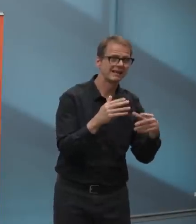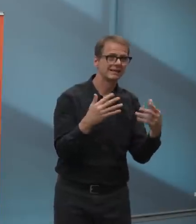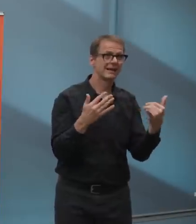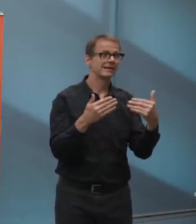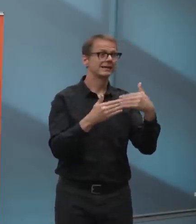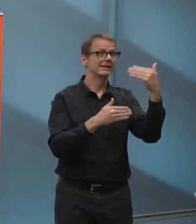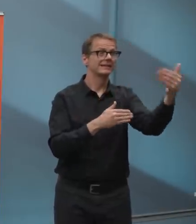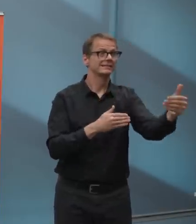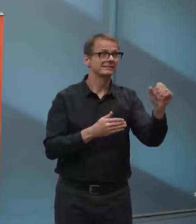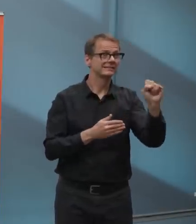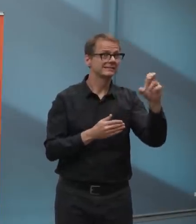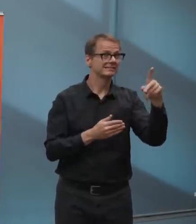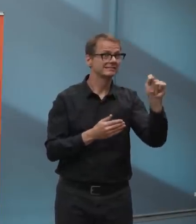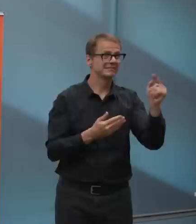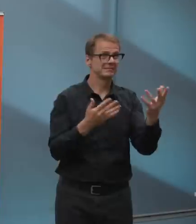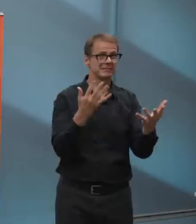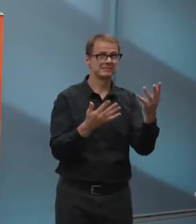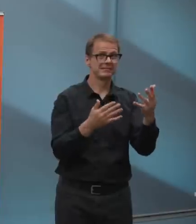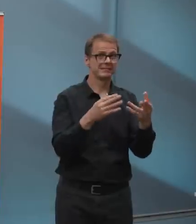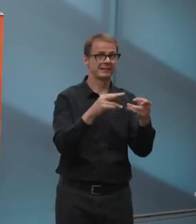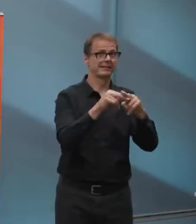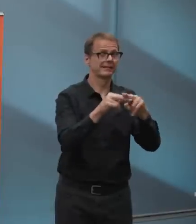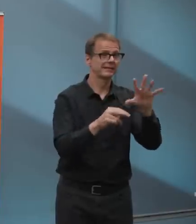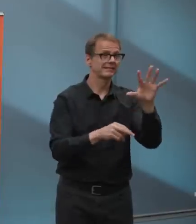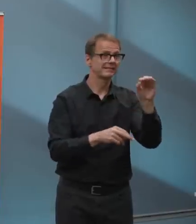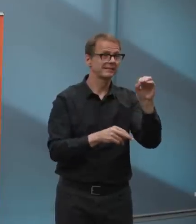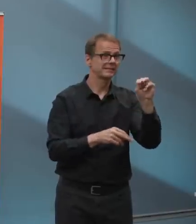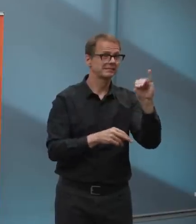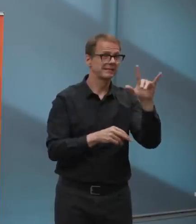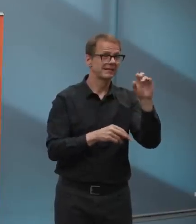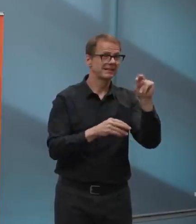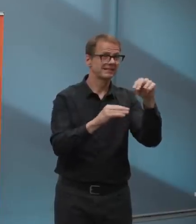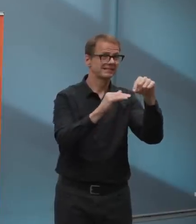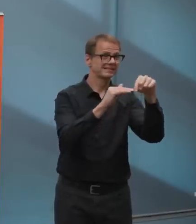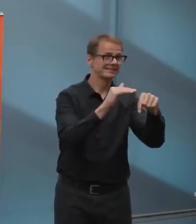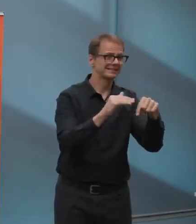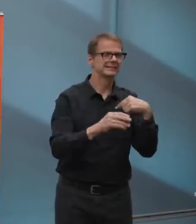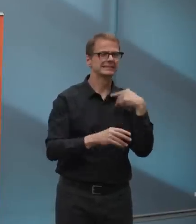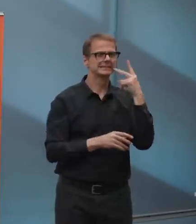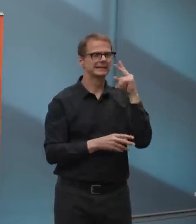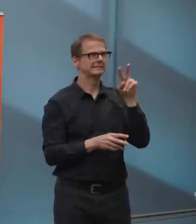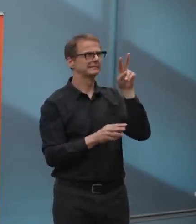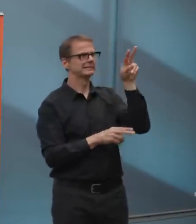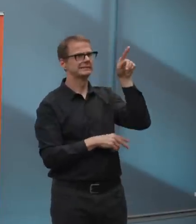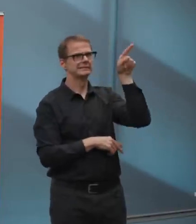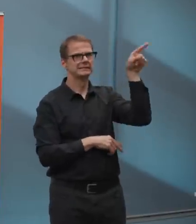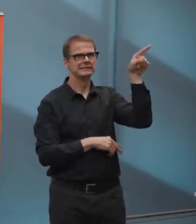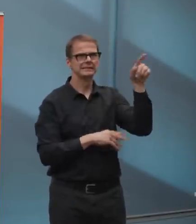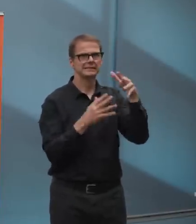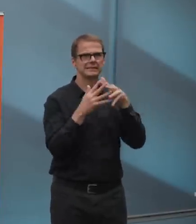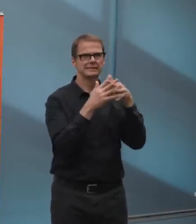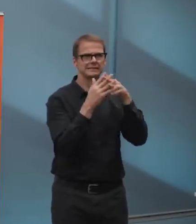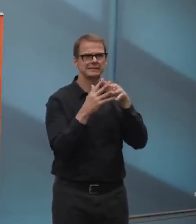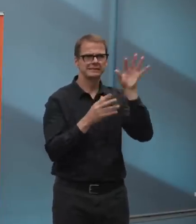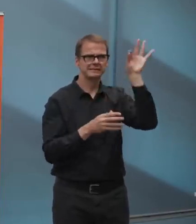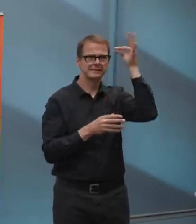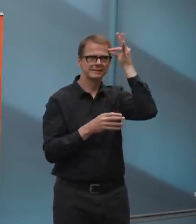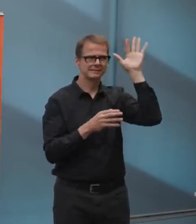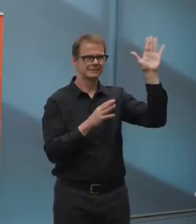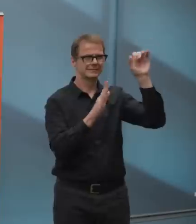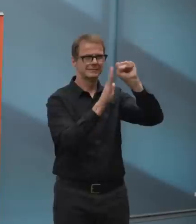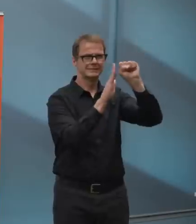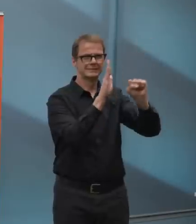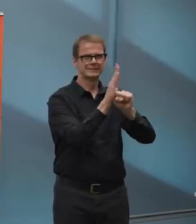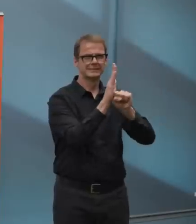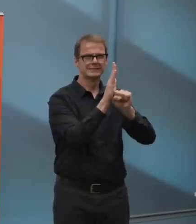pushed $25 billion in federal aid to American cities specifically for transit operations as part